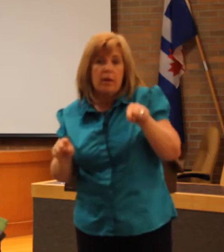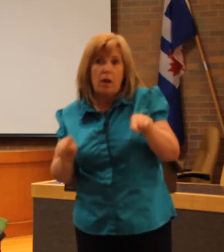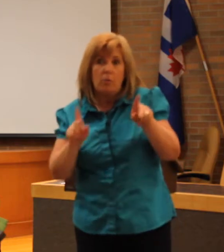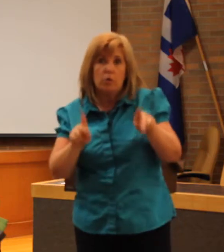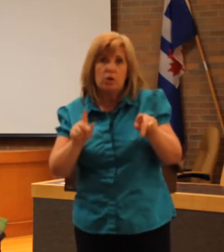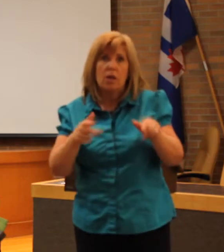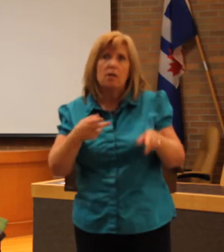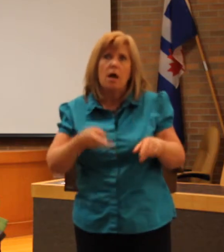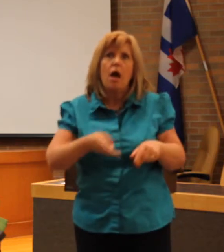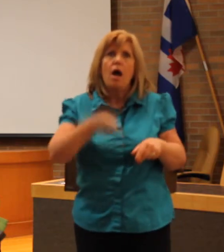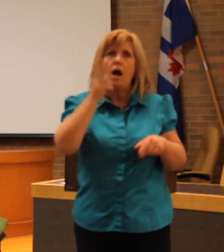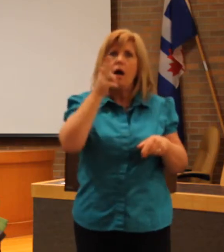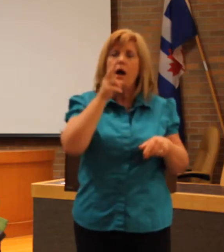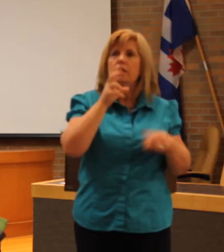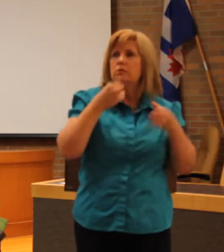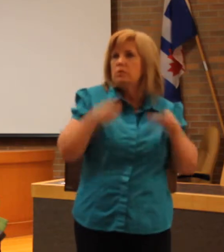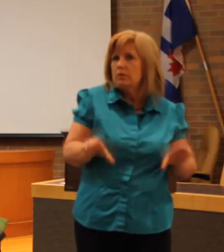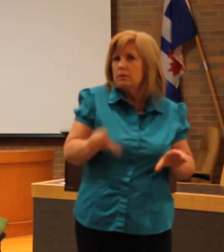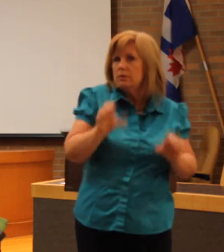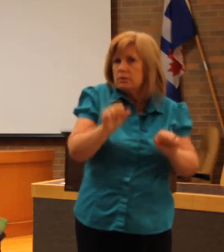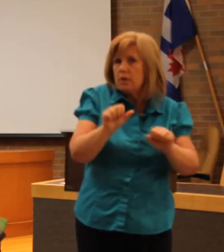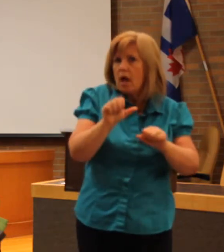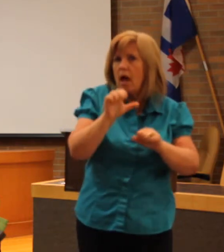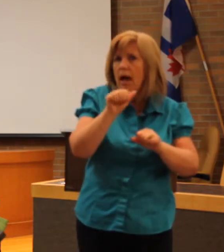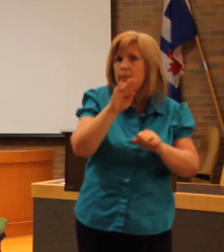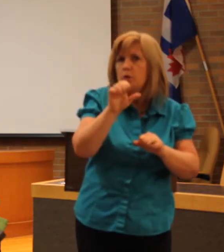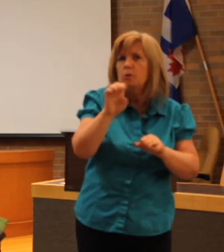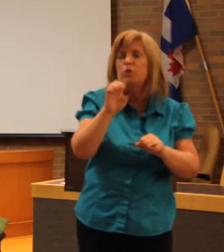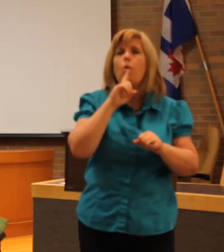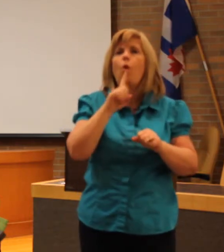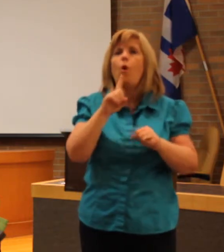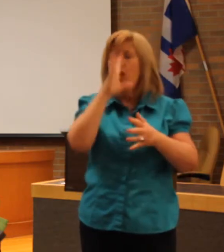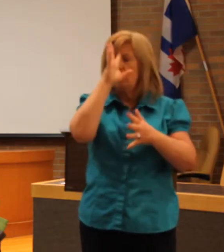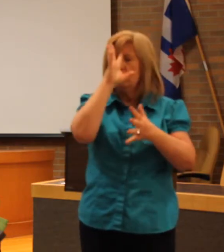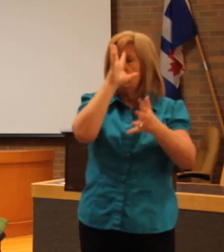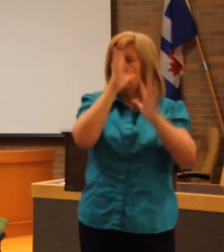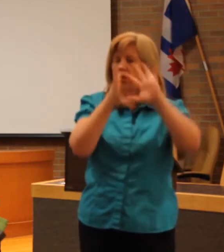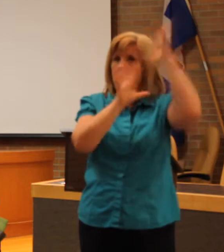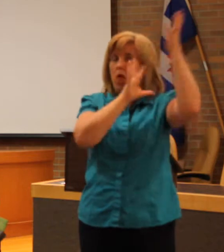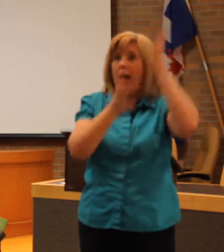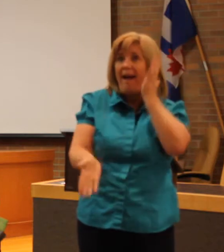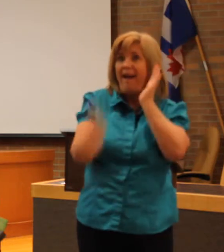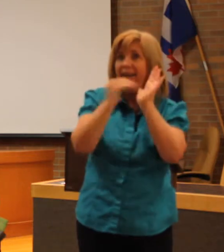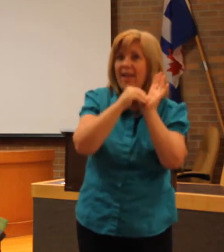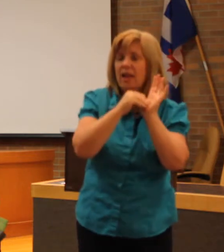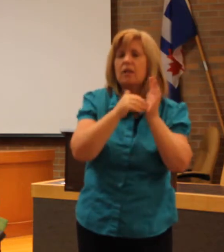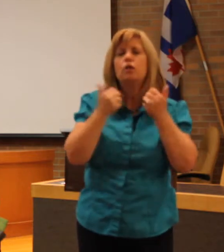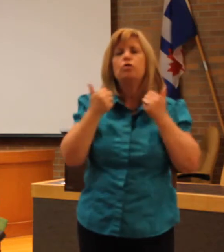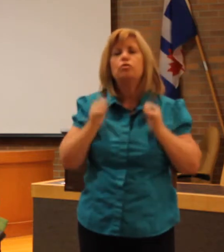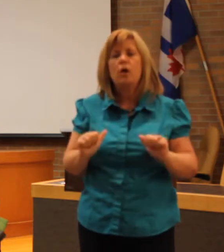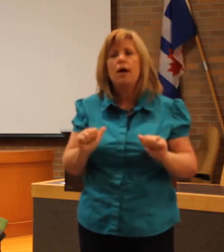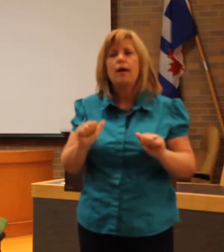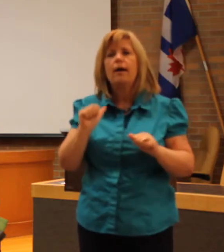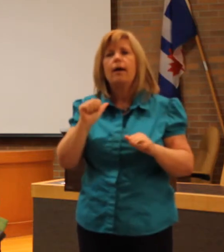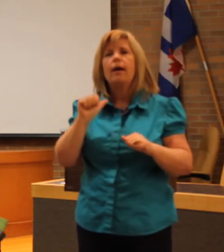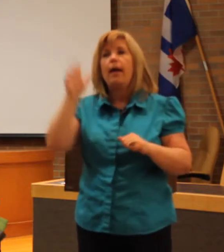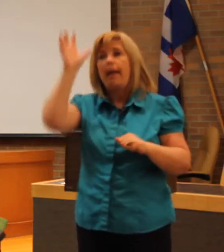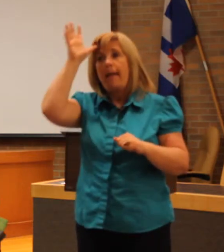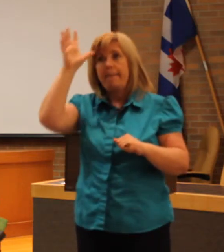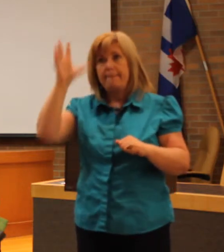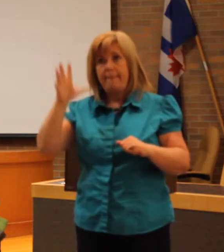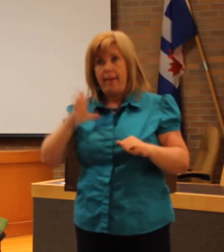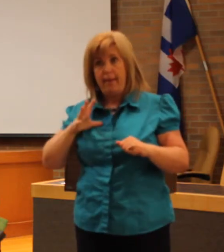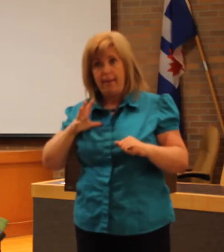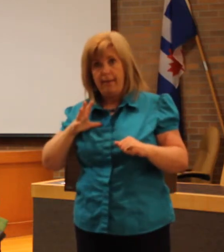abuse or at a higher risk of being re-traumatized. Trying to keep it so that male caregivers are working with male